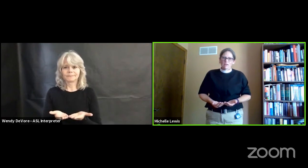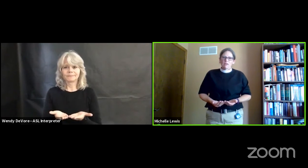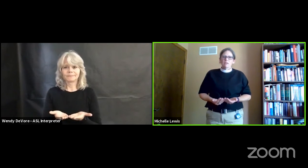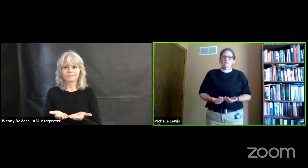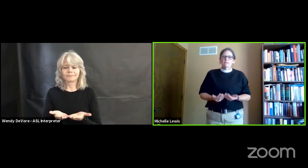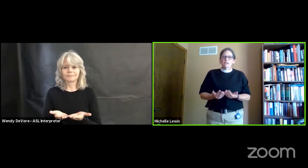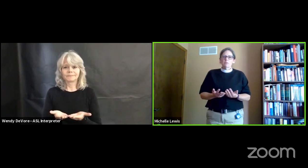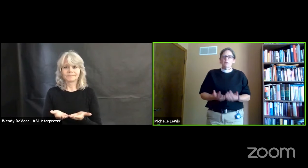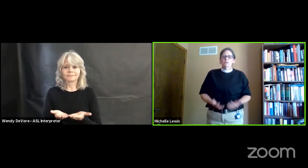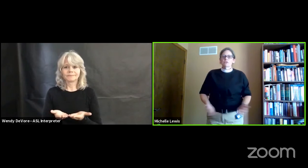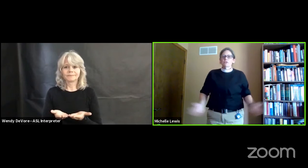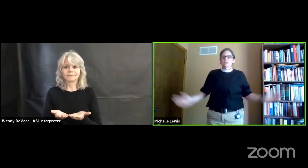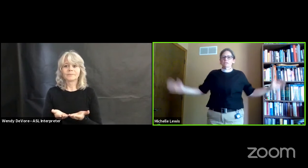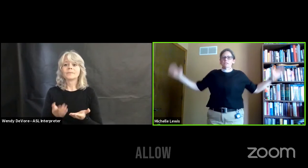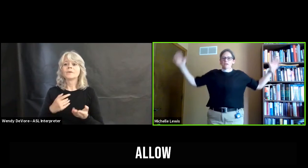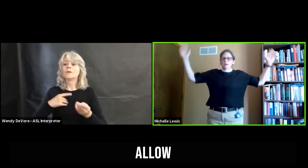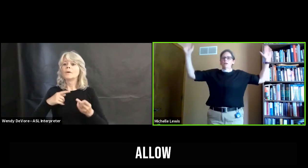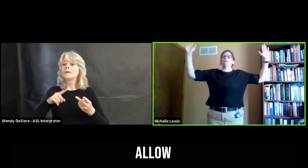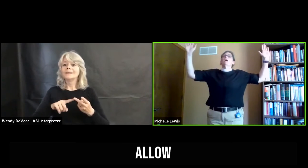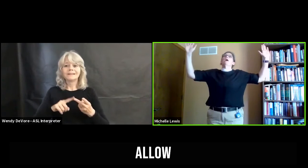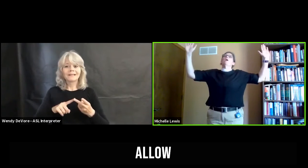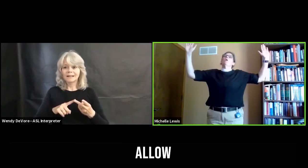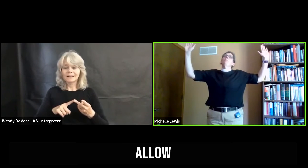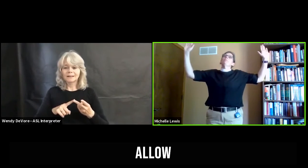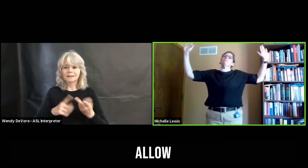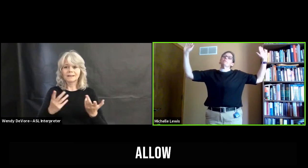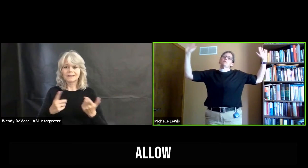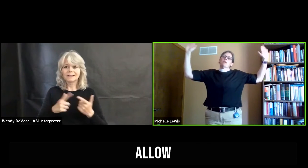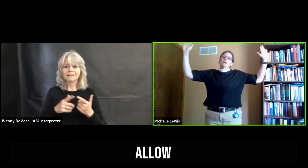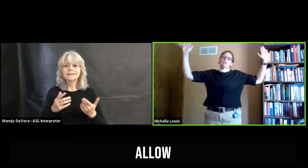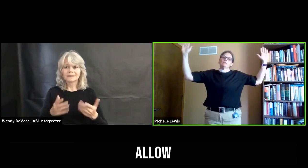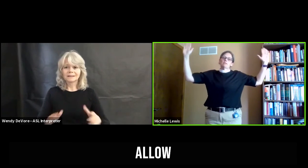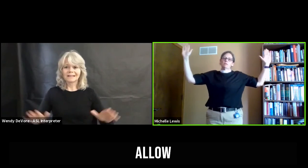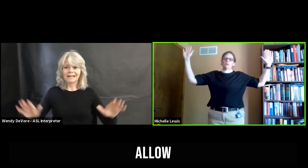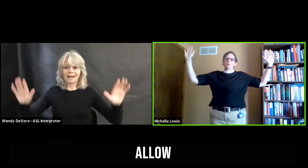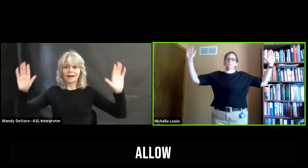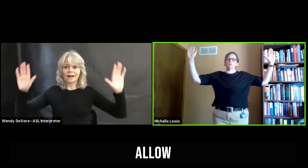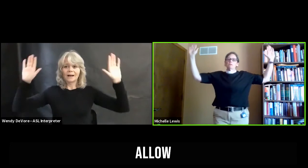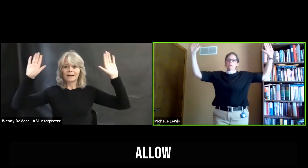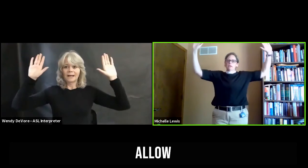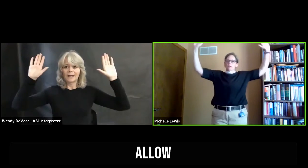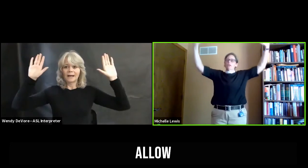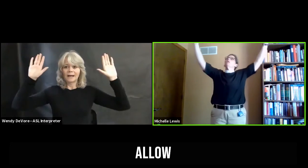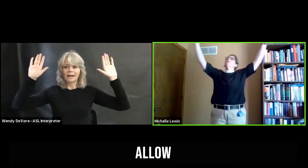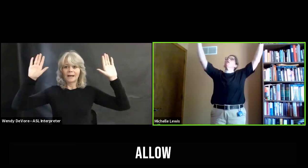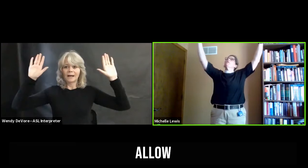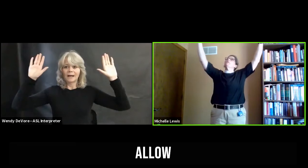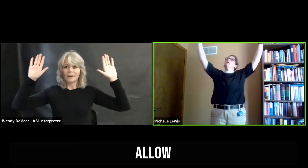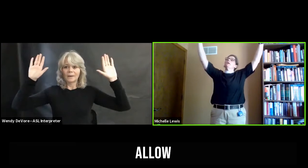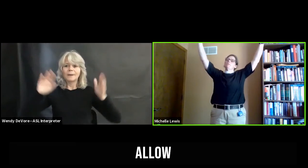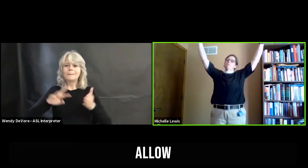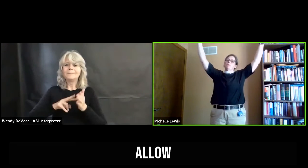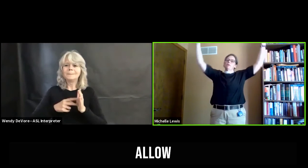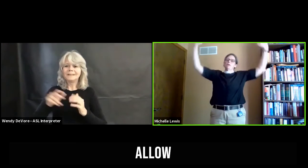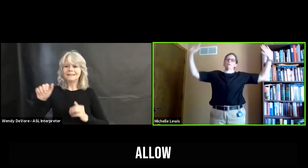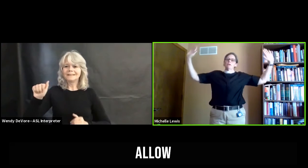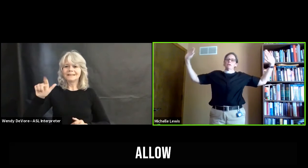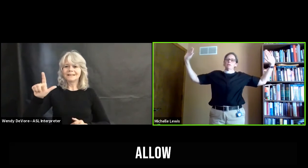the second the posture is allow your hands go up a little bit it can go all the way up it can come